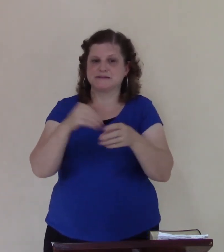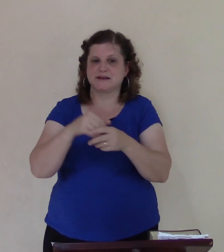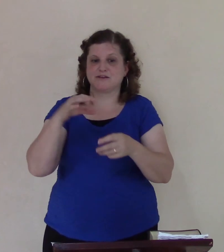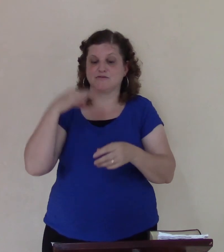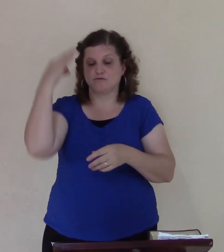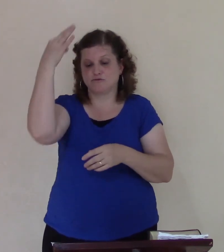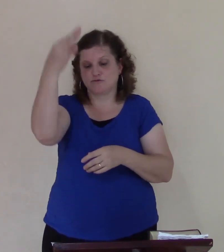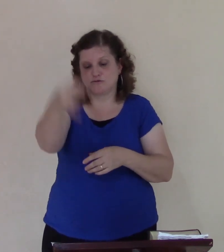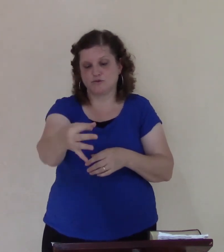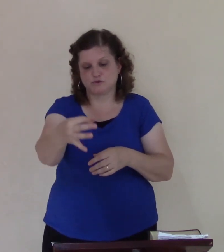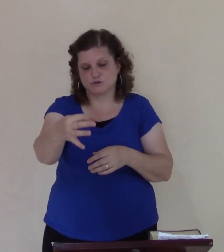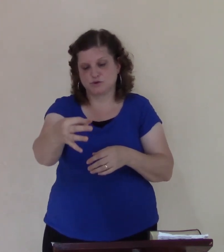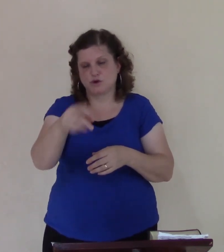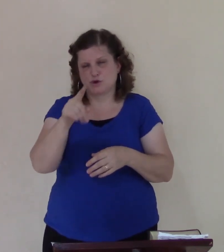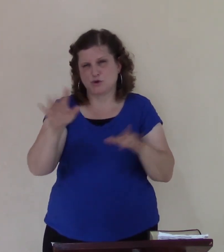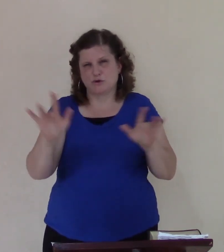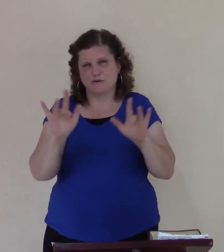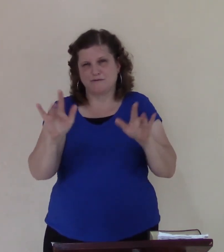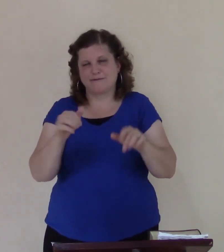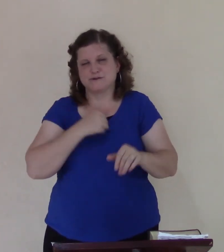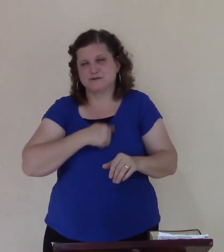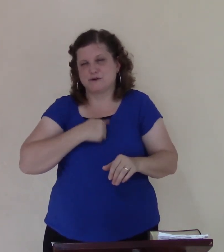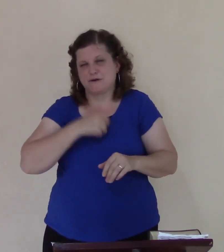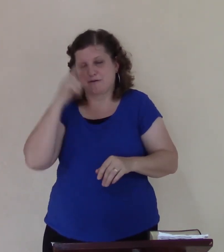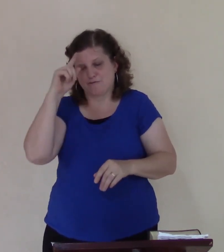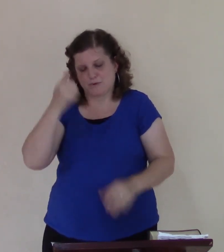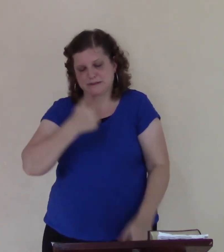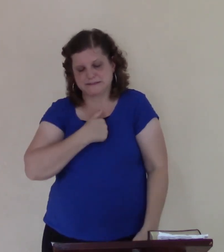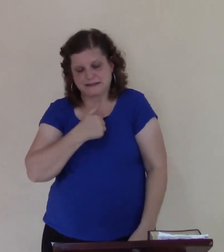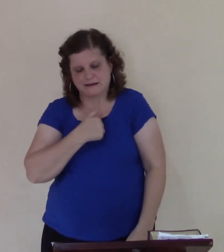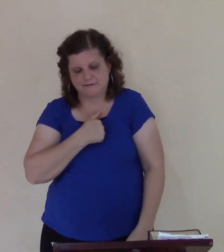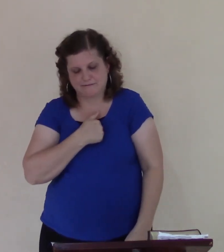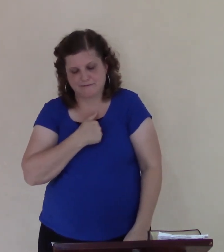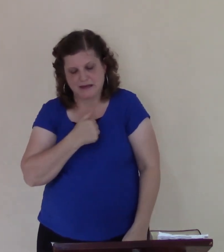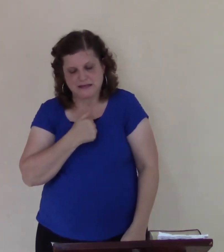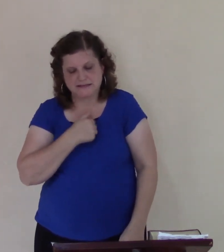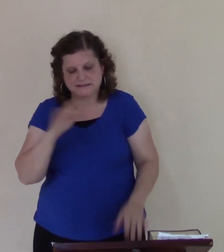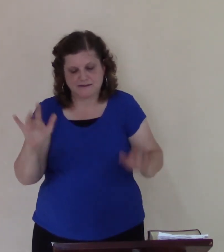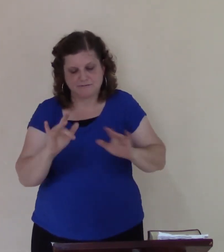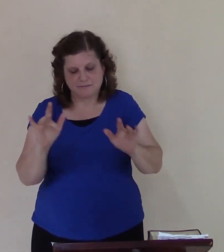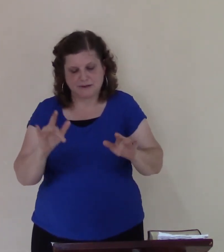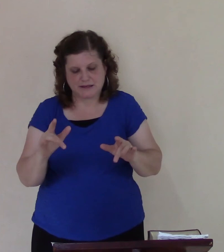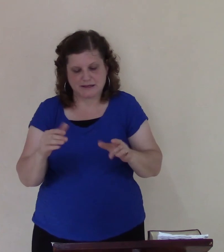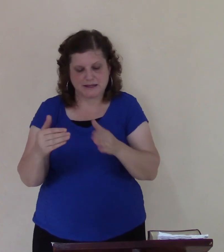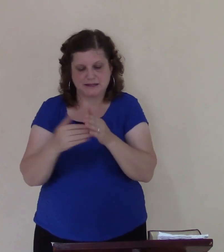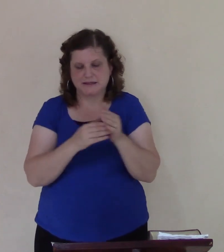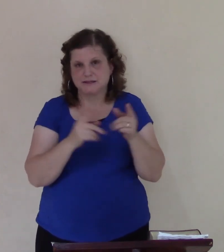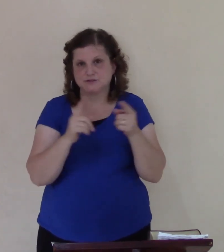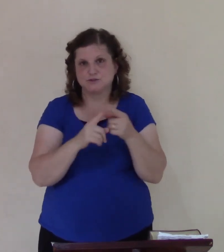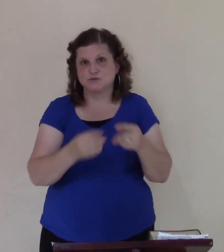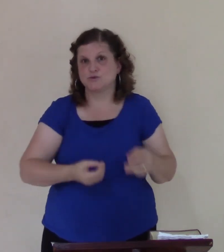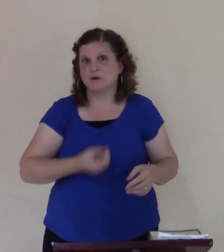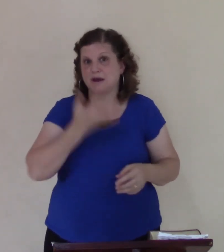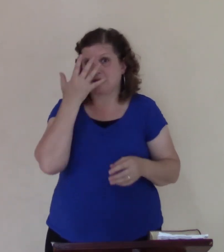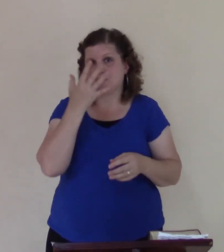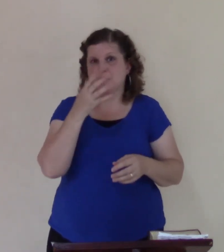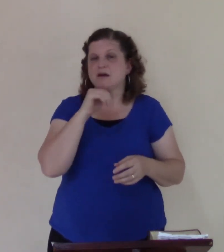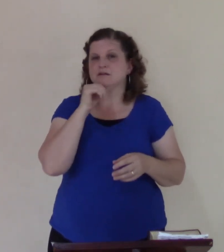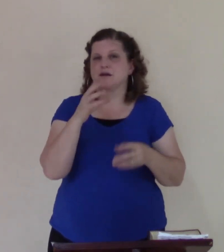going for some art forms that's so many of these who've accepted that they say don't do it there